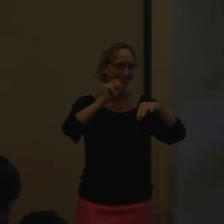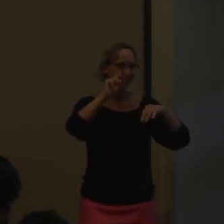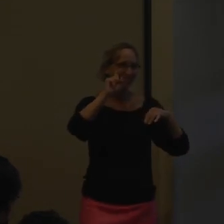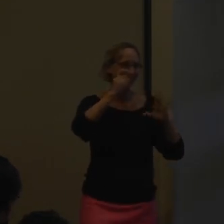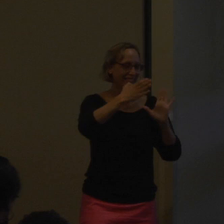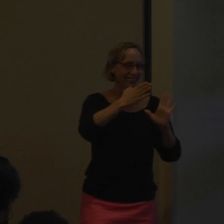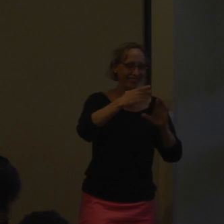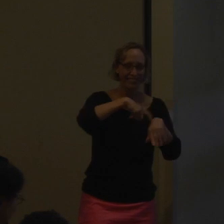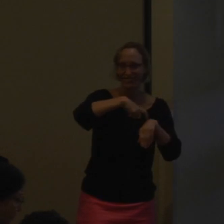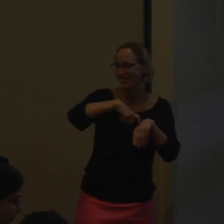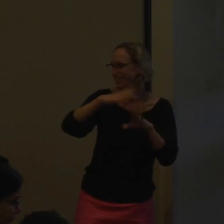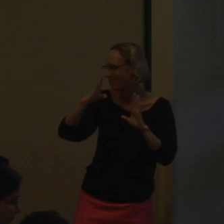their early language acquisition.